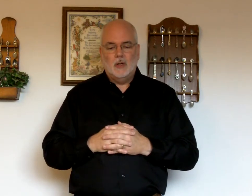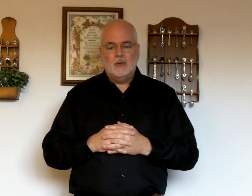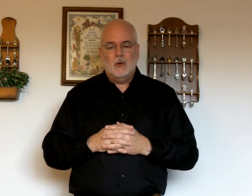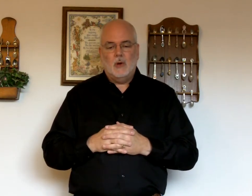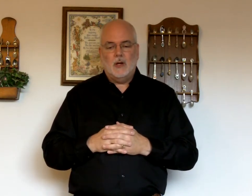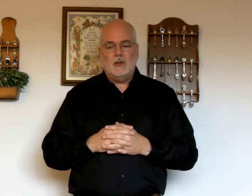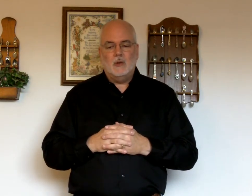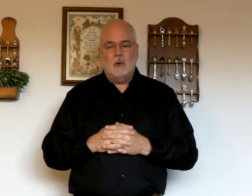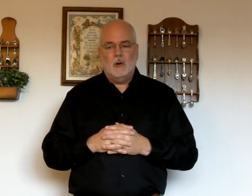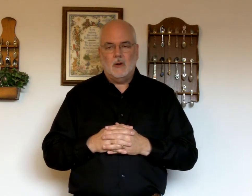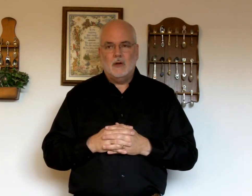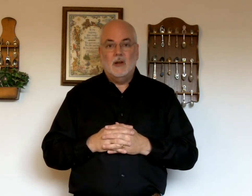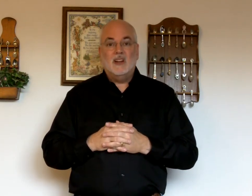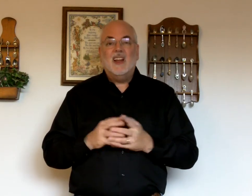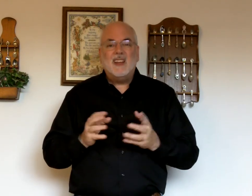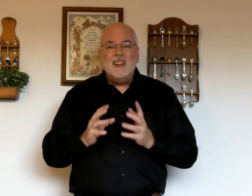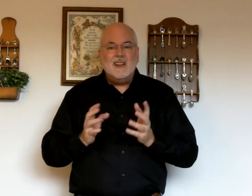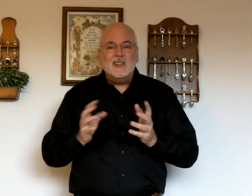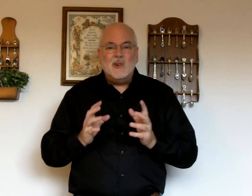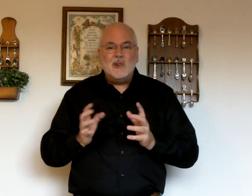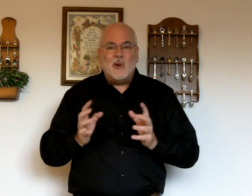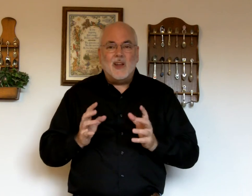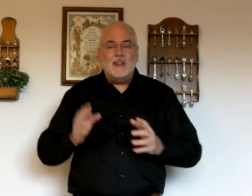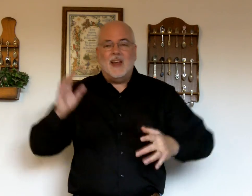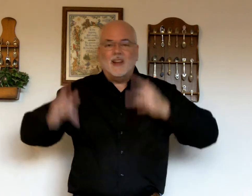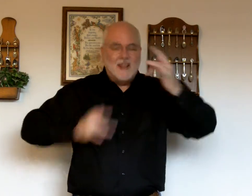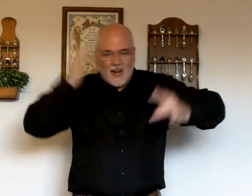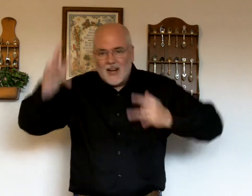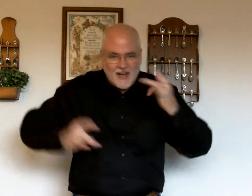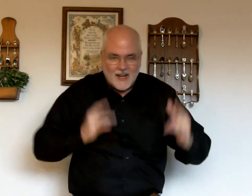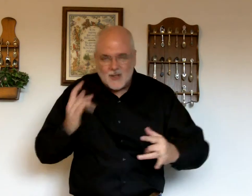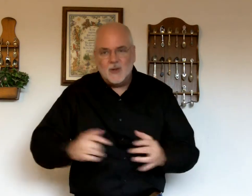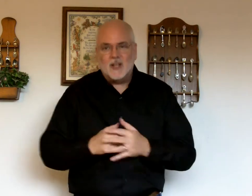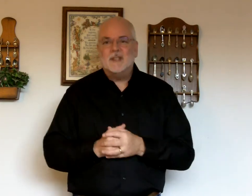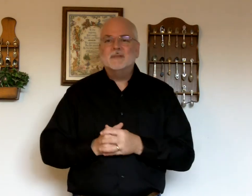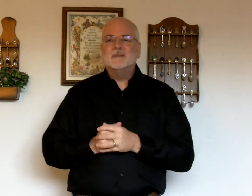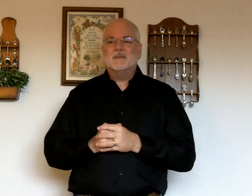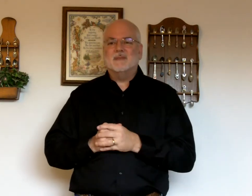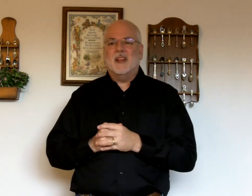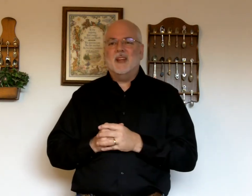Joy to the world. There's no joy in that. You've to get into it. Okay.